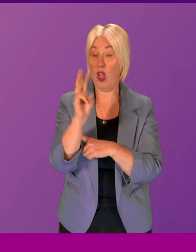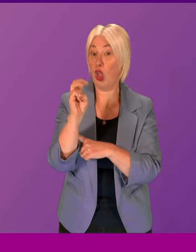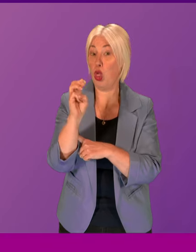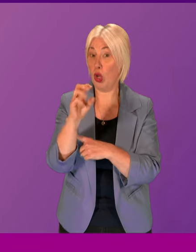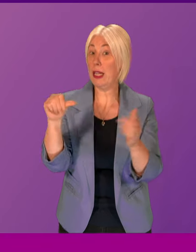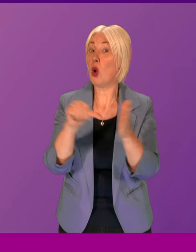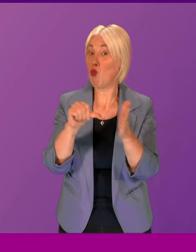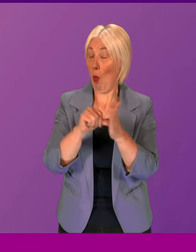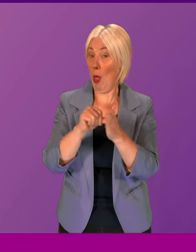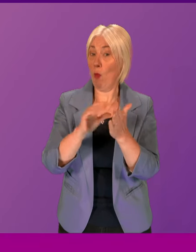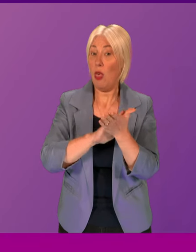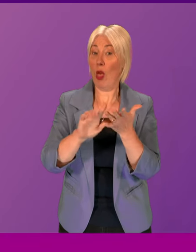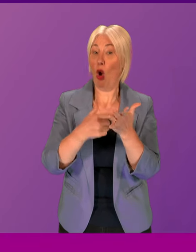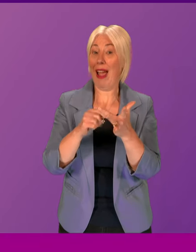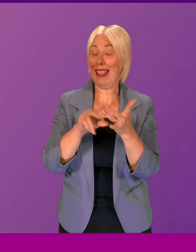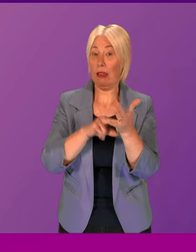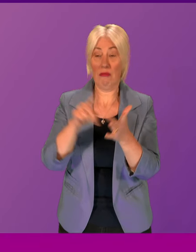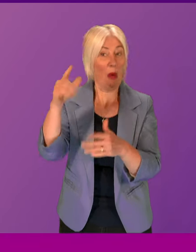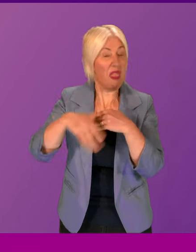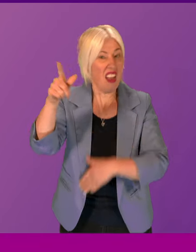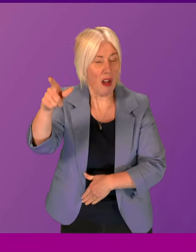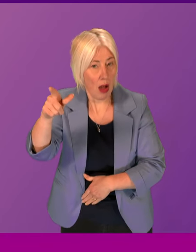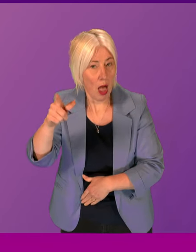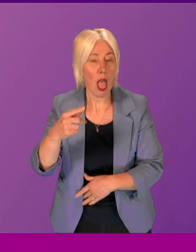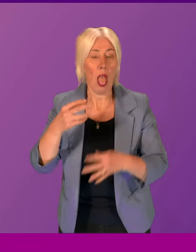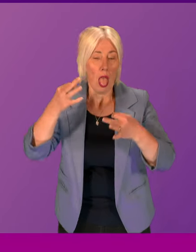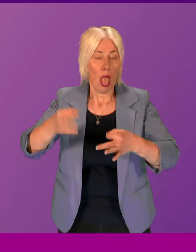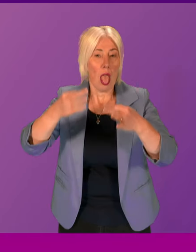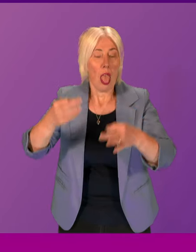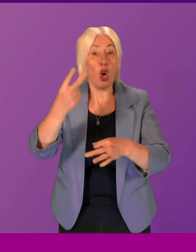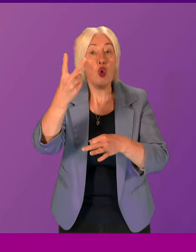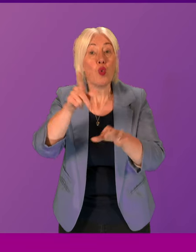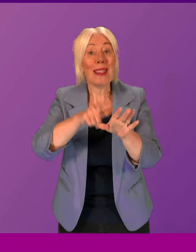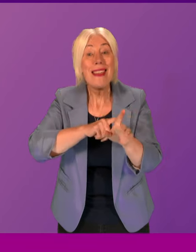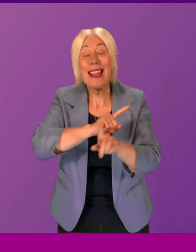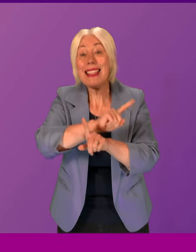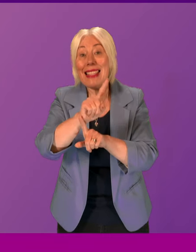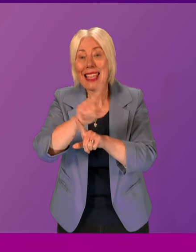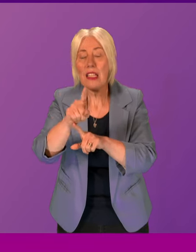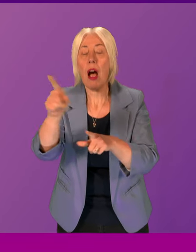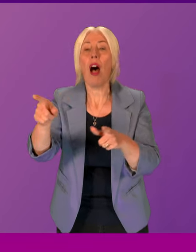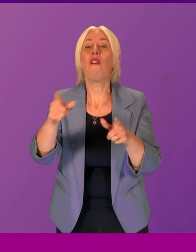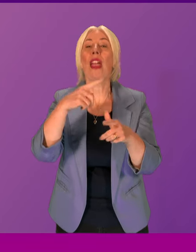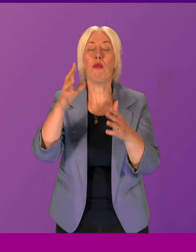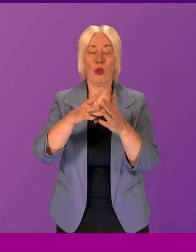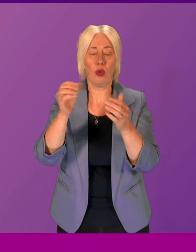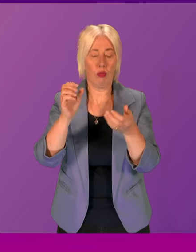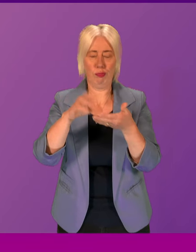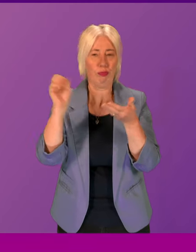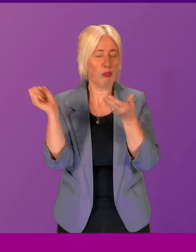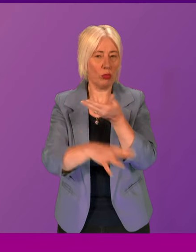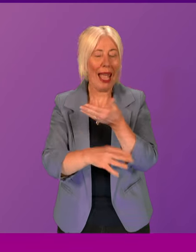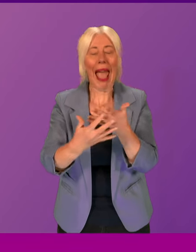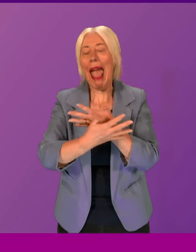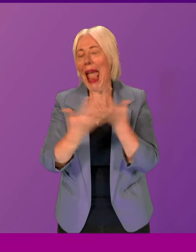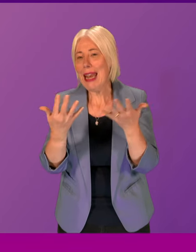They didn't. And it took a further two years for prosecutors to dismiss ongoing cases that relied on